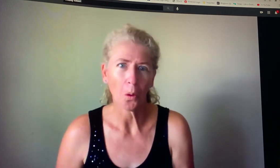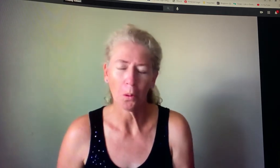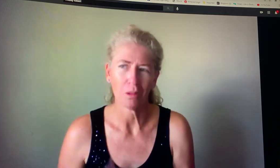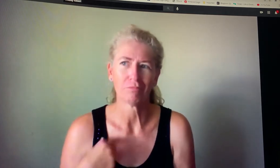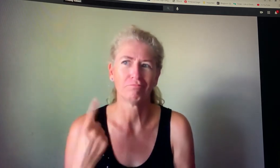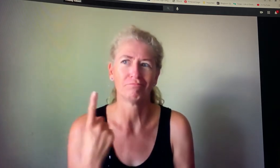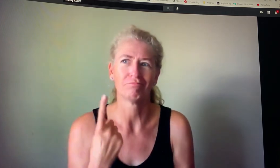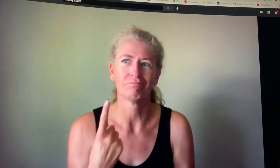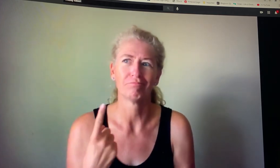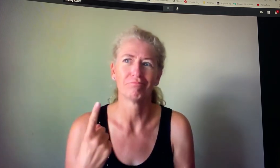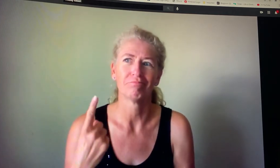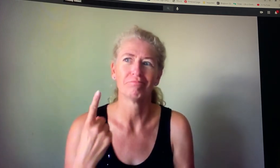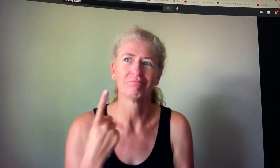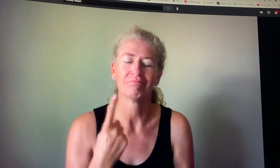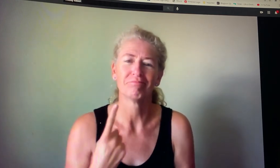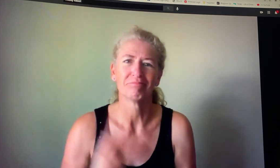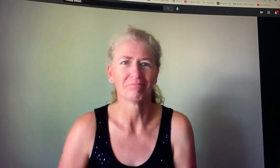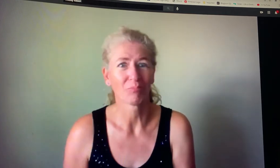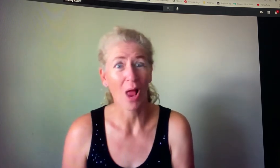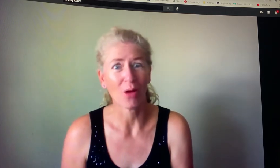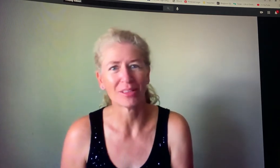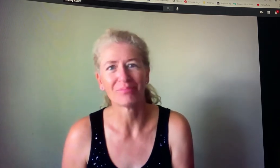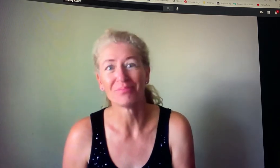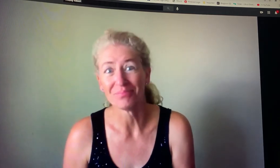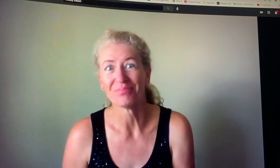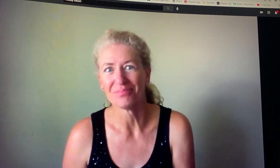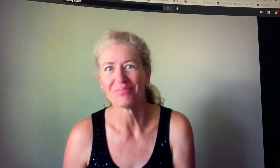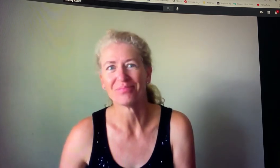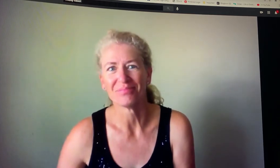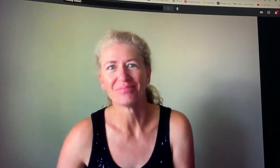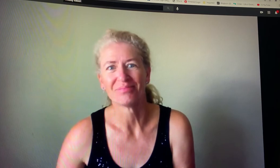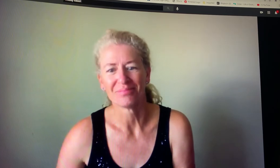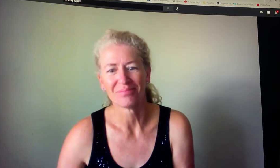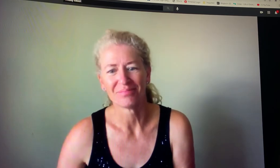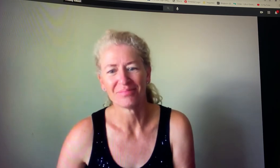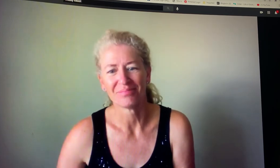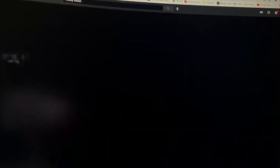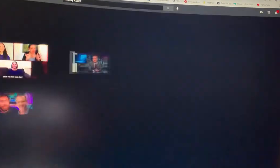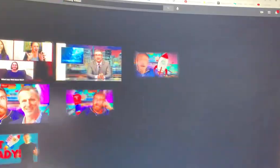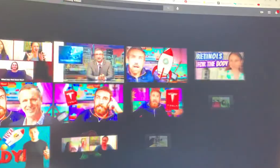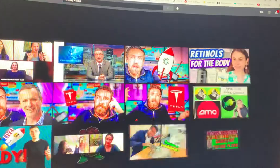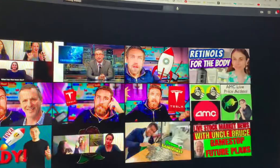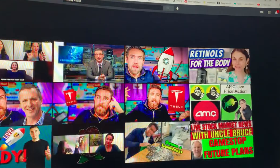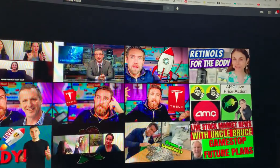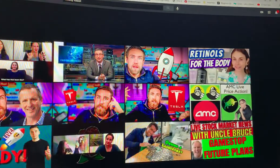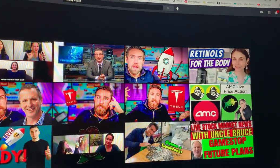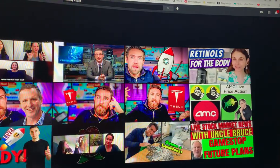long time ago when i was growing up that would never be allowed to happen now but wow what a story the story you you you